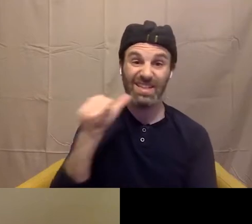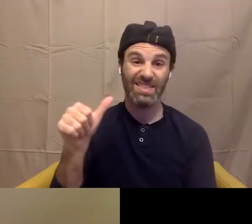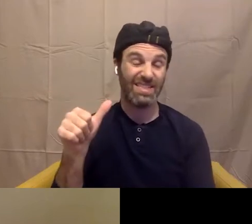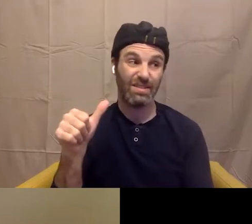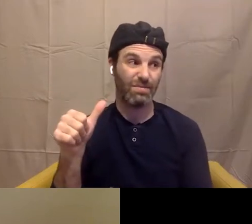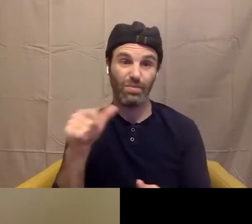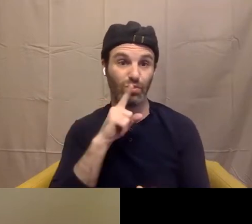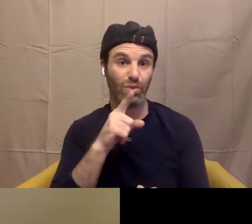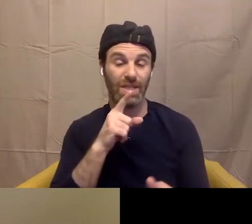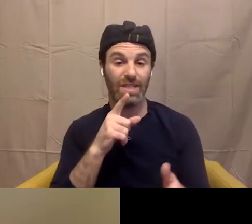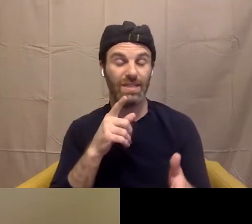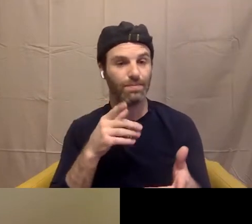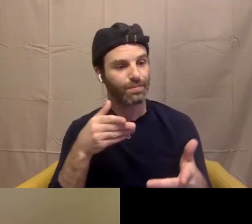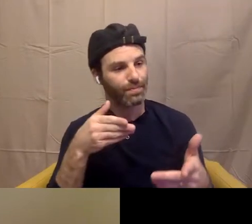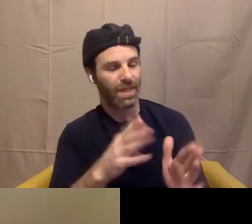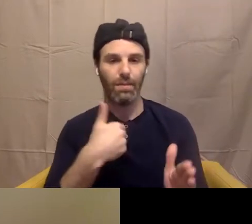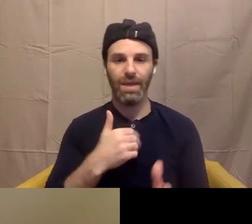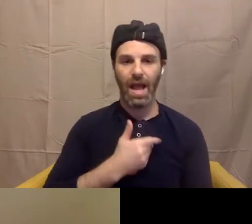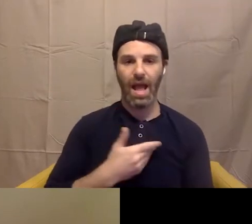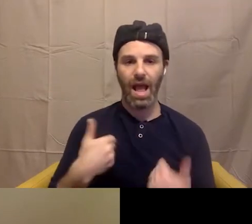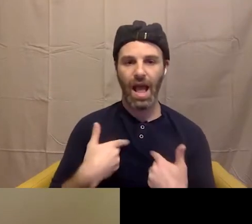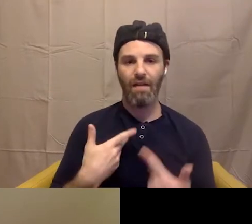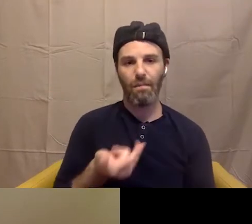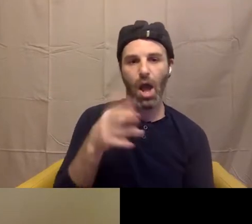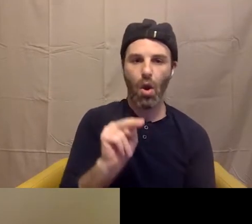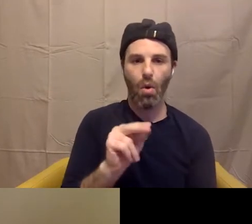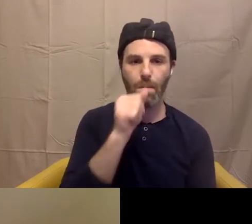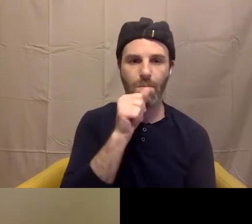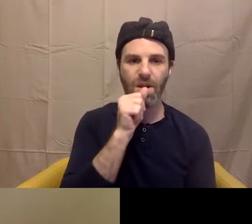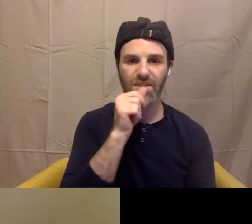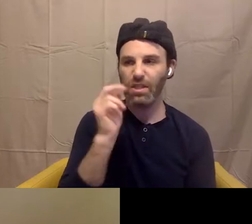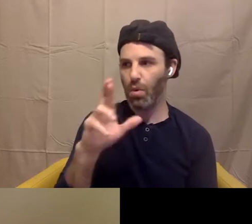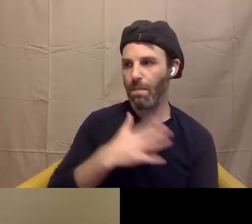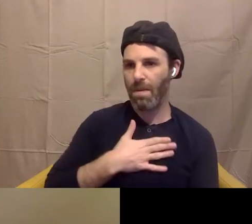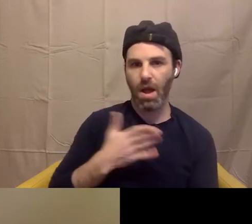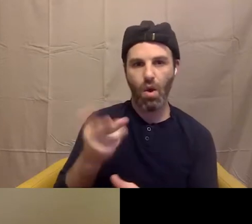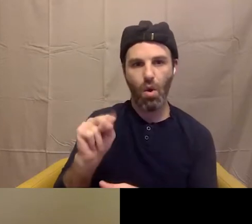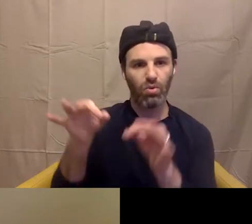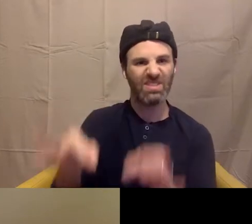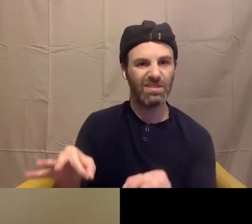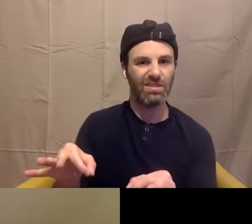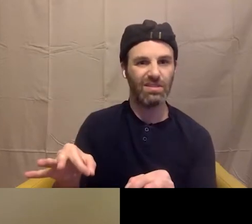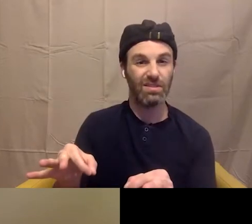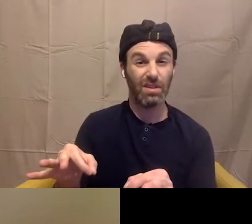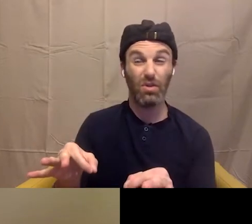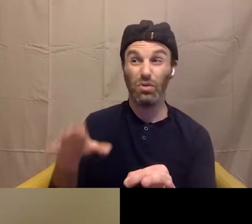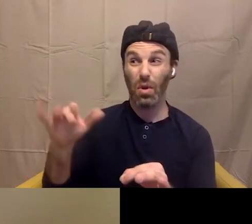privacy or my own life or decisions. And so breaking that cycle has meant that I have to be OK with